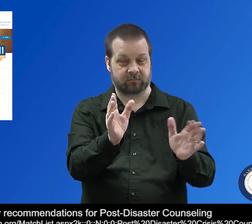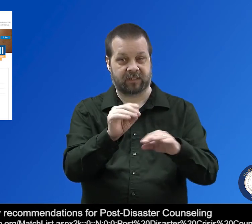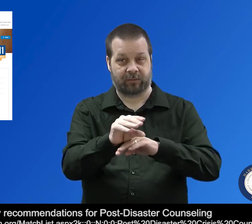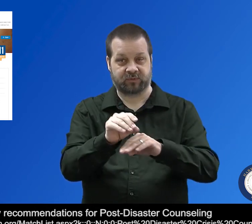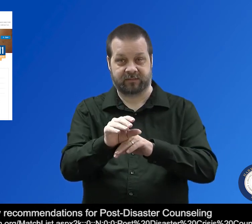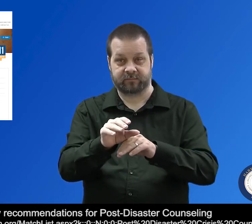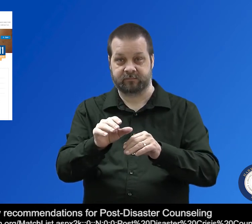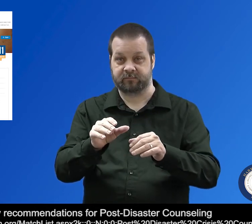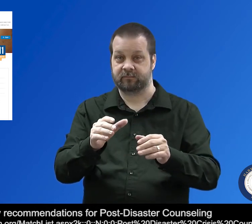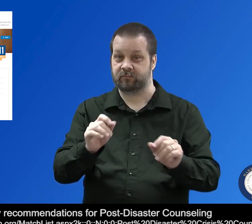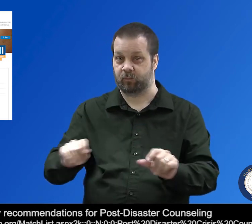at their website.